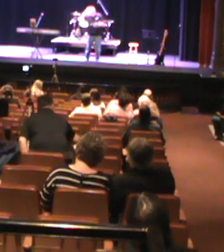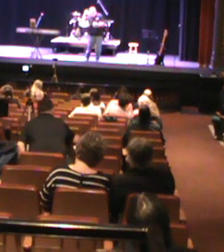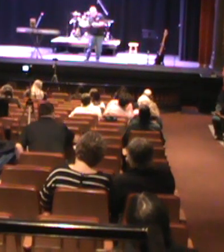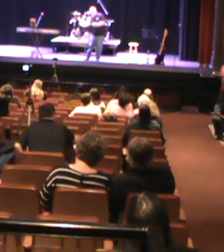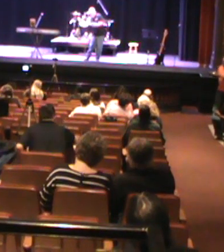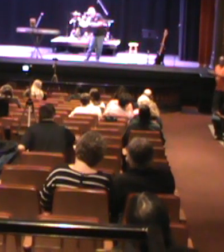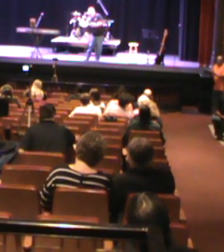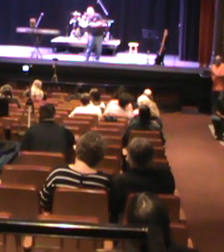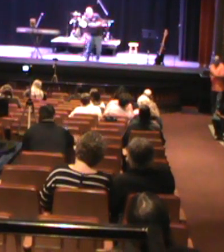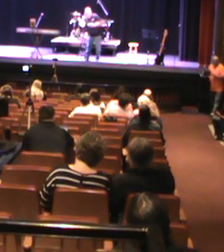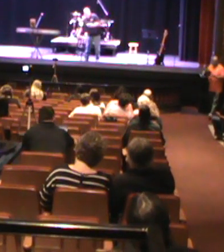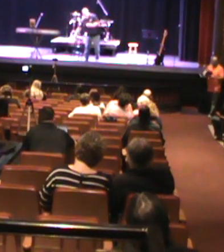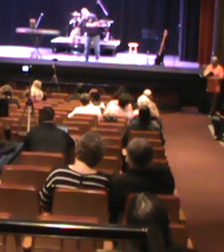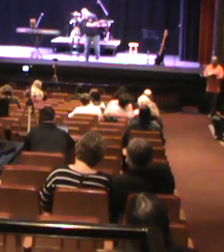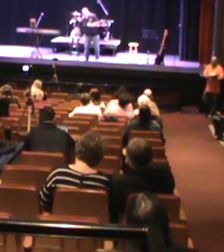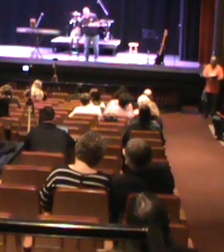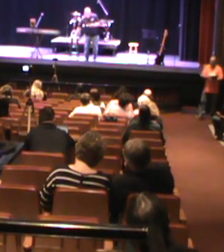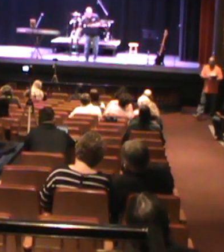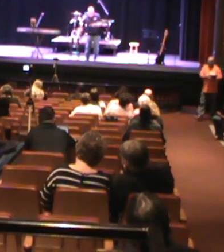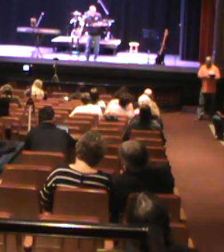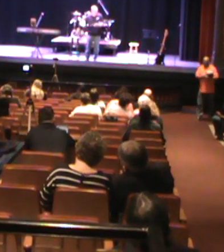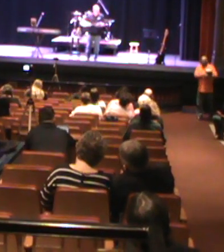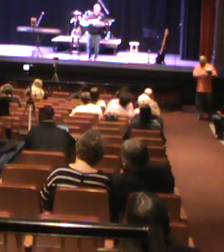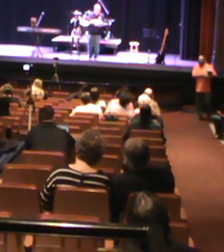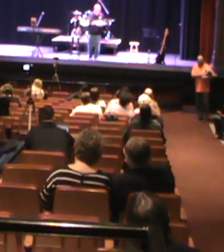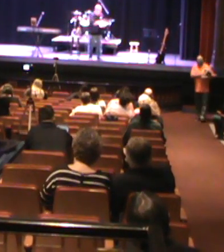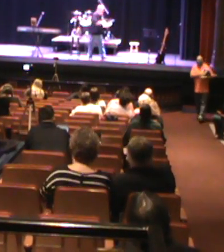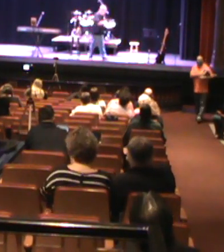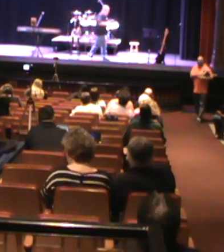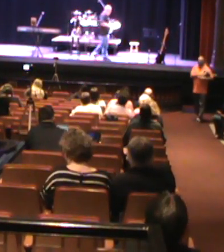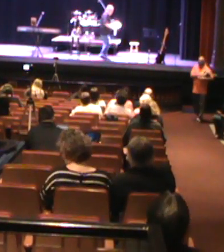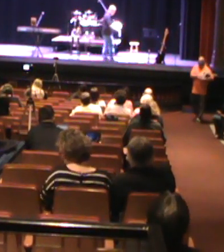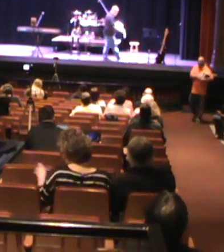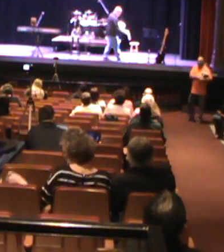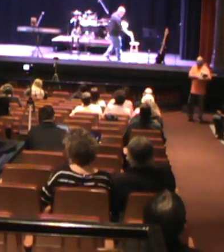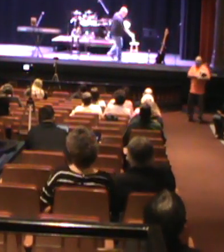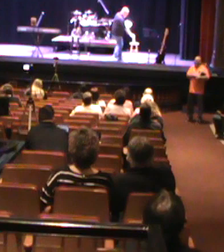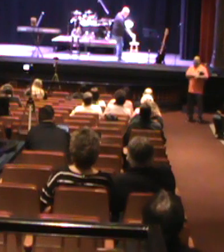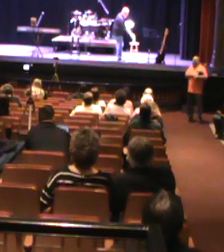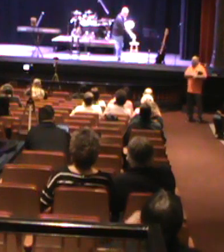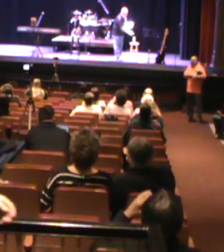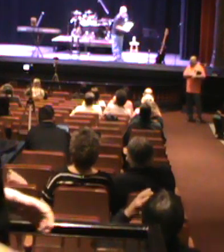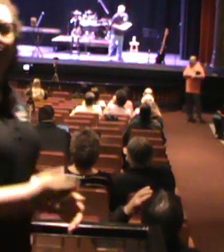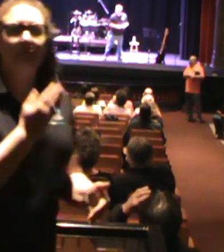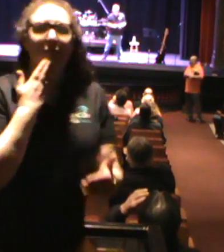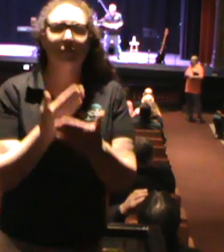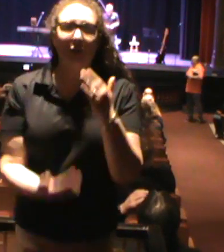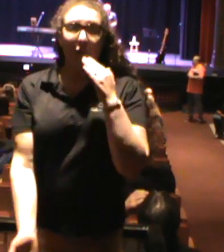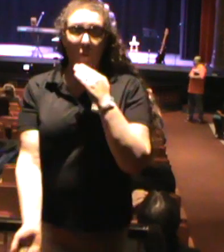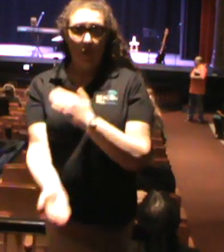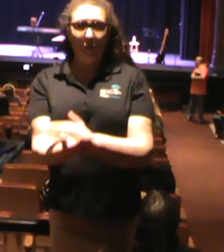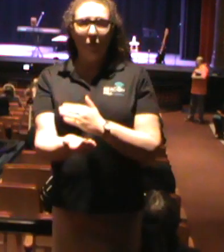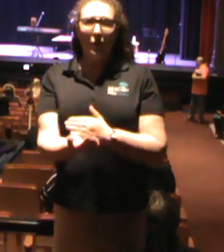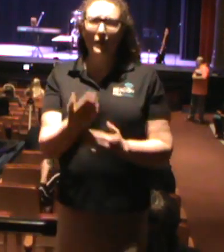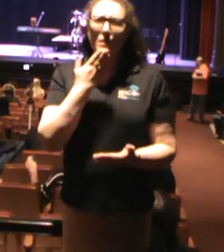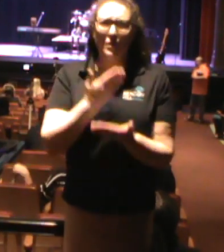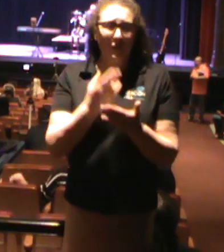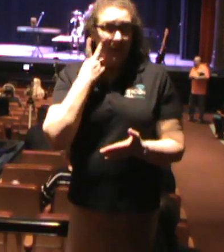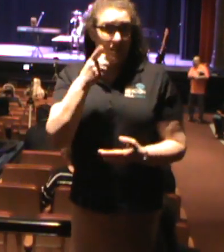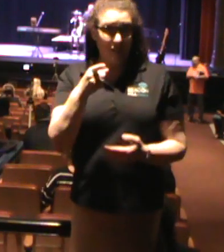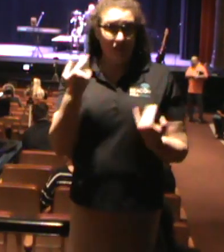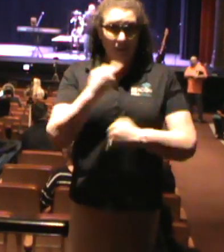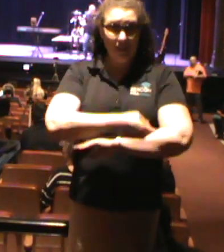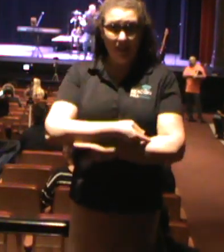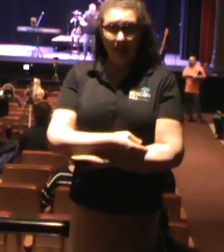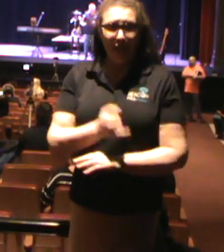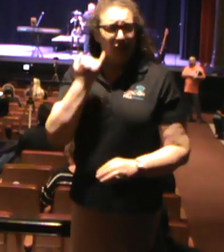Chapter 2, where we'll be studying verses 2 through 17 this morning. If you're wondering what happened in my normal opening, I want to spend more time preaching